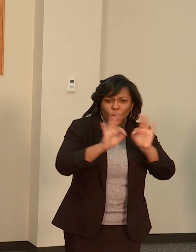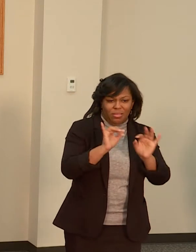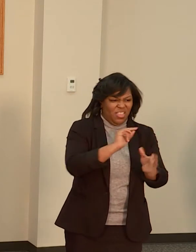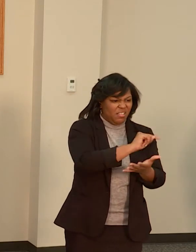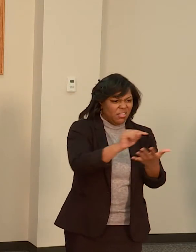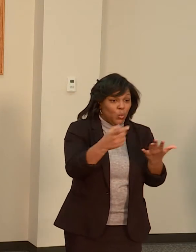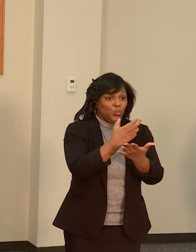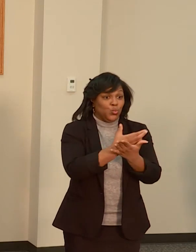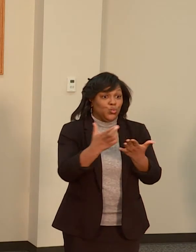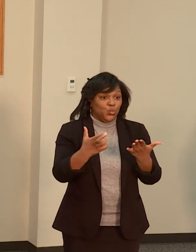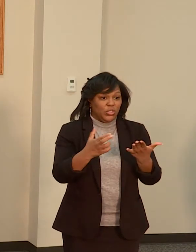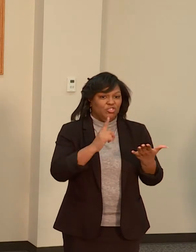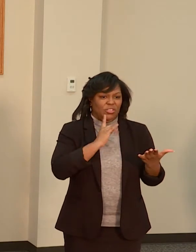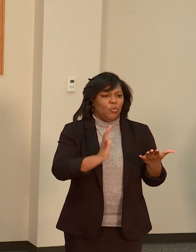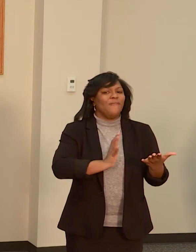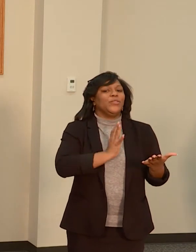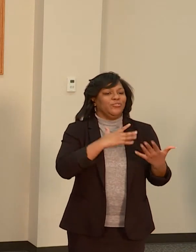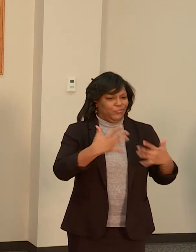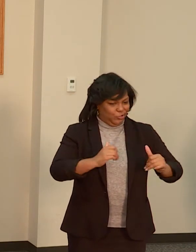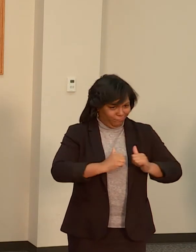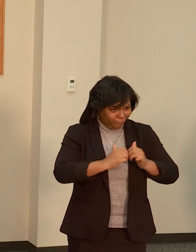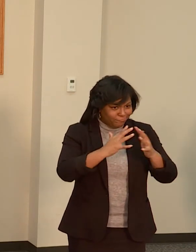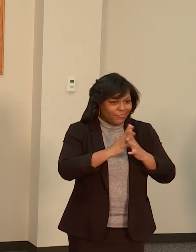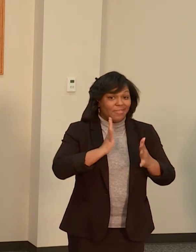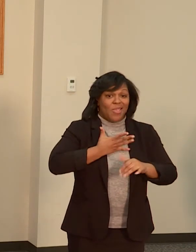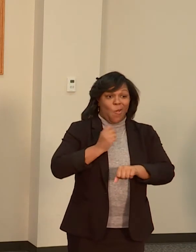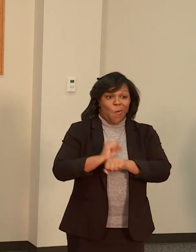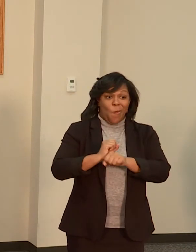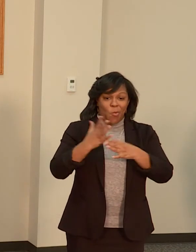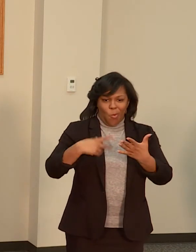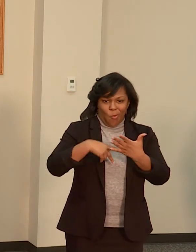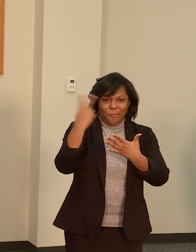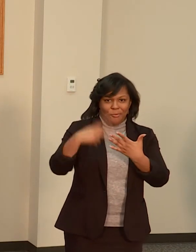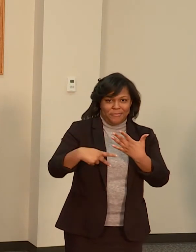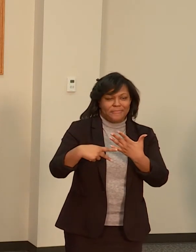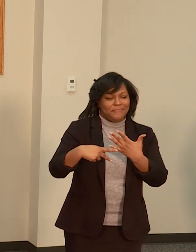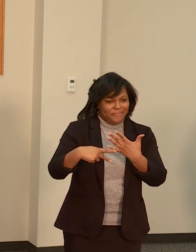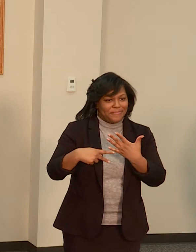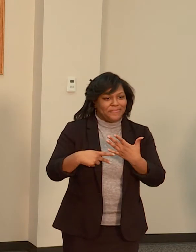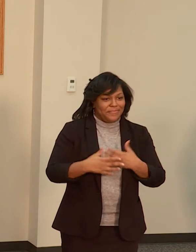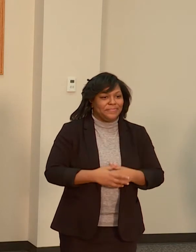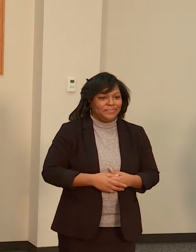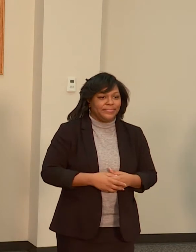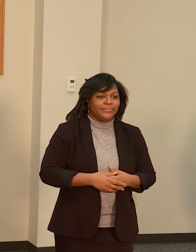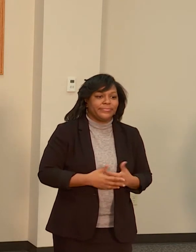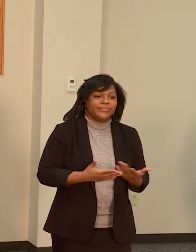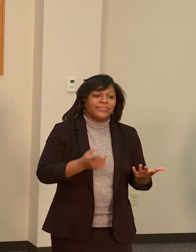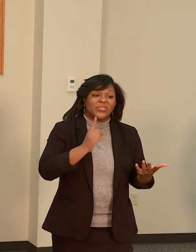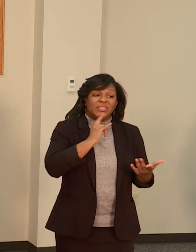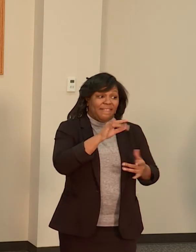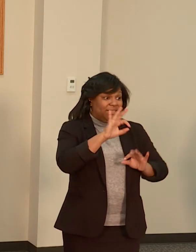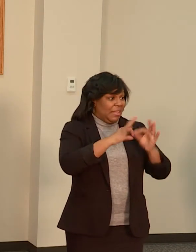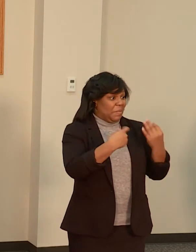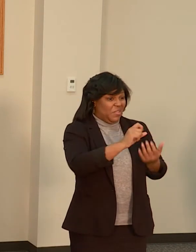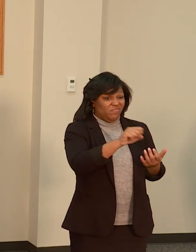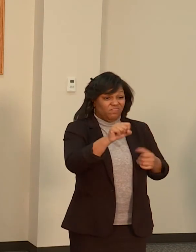gap in our services by addressing the barriers families are facing employment, economic stability, income,